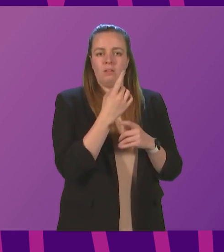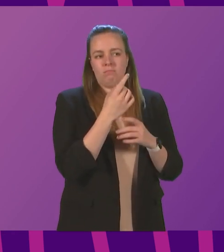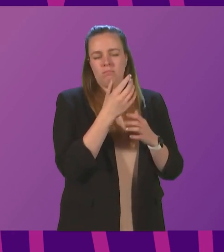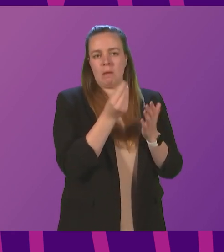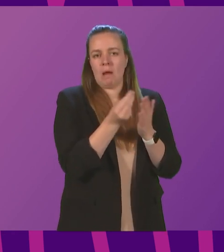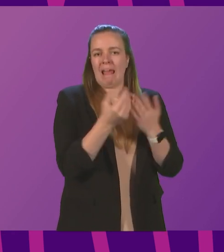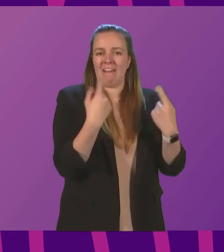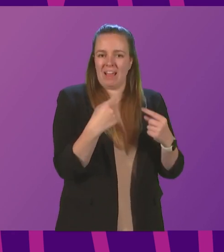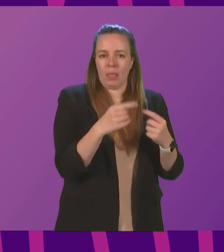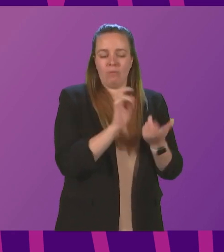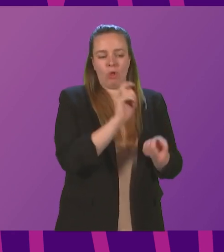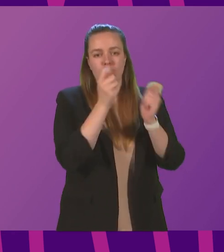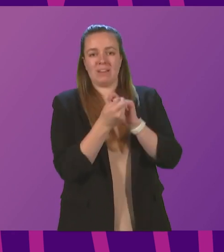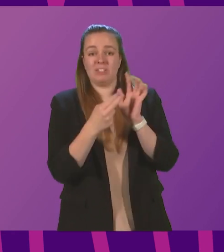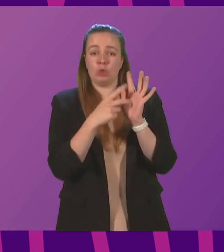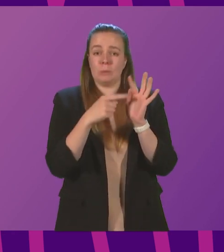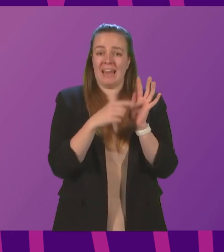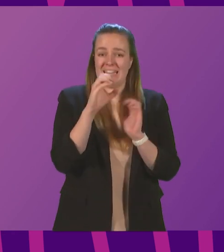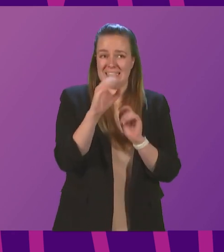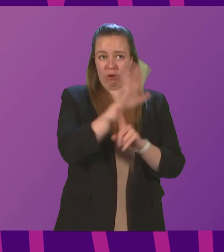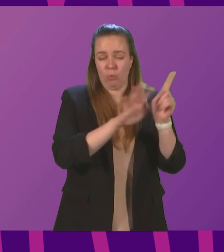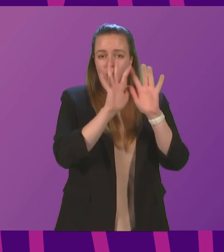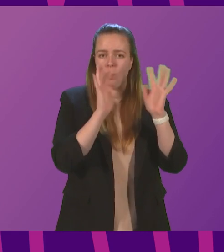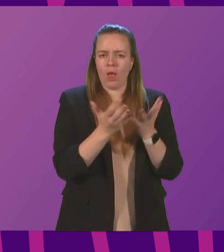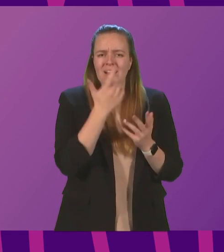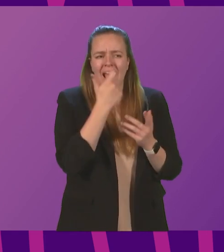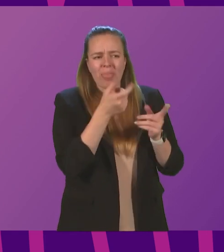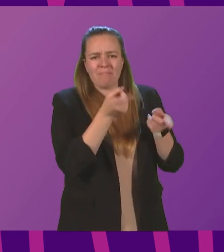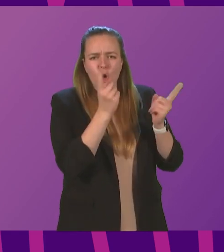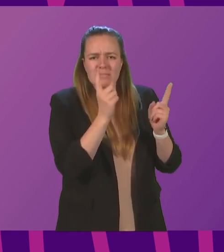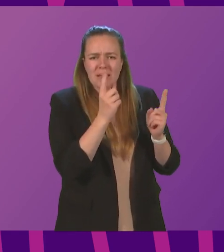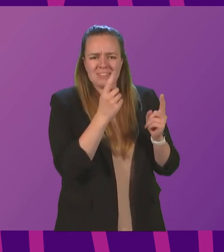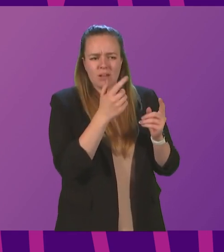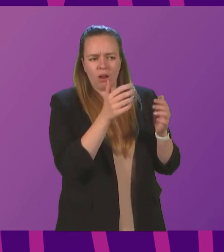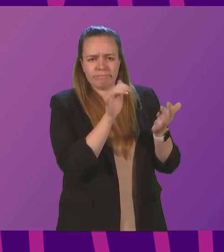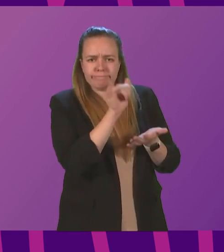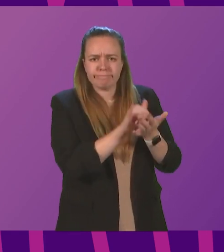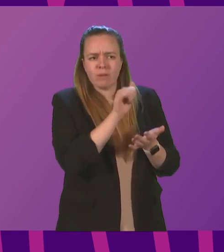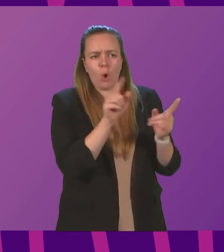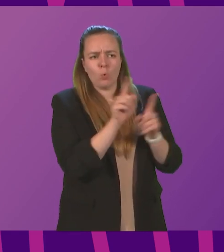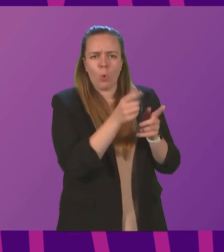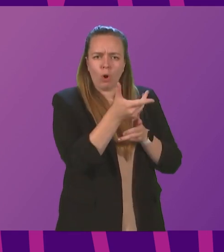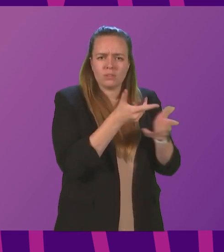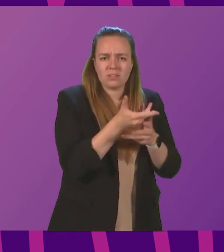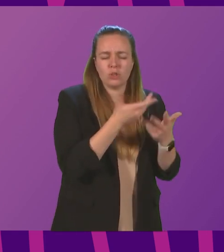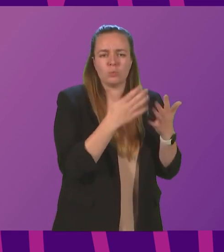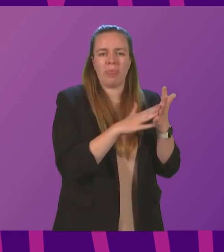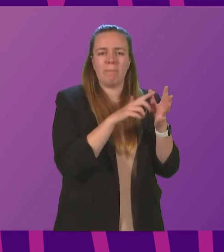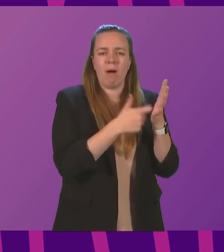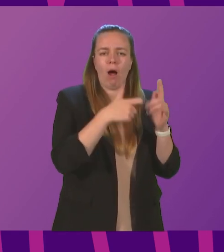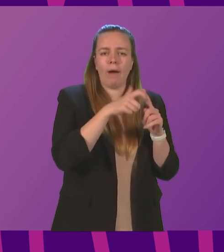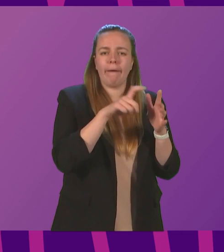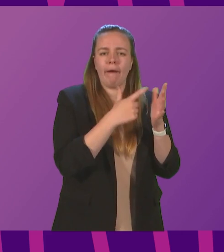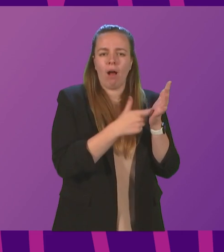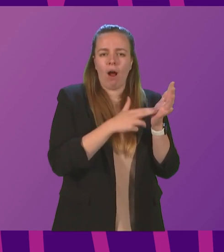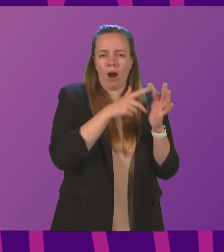for the transition to net zero across the world can the First Minister confirm what discussions she has had with Mark Carney in relation to the Glasgow Financial